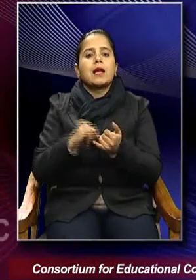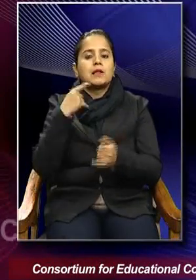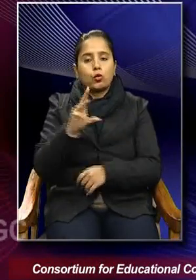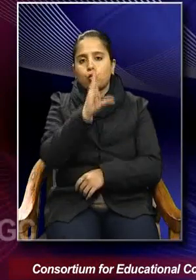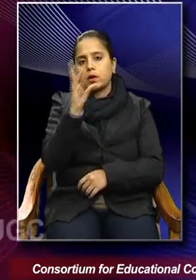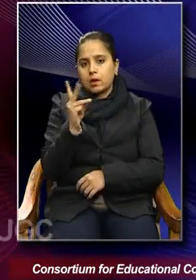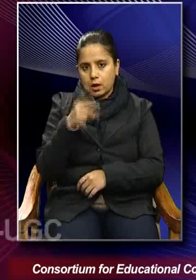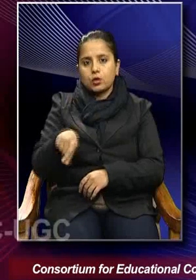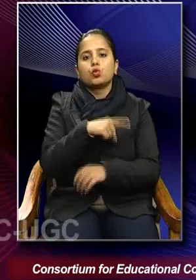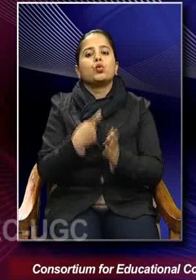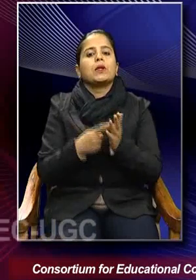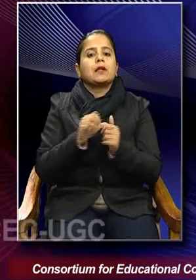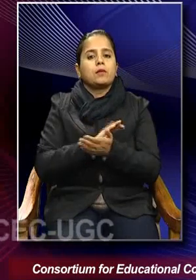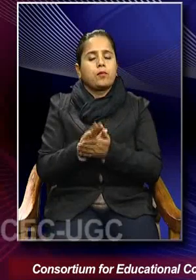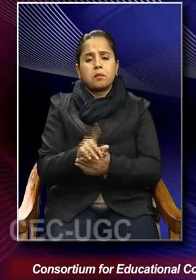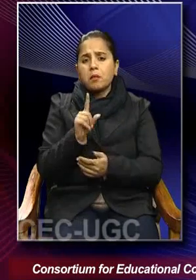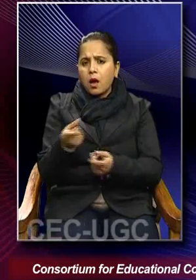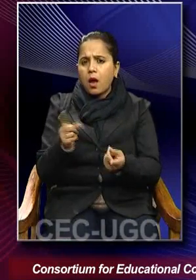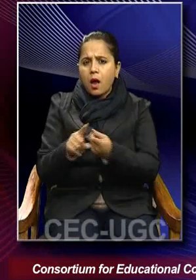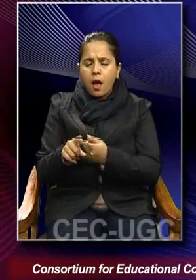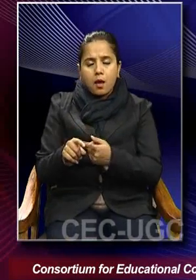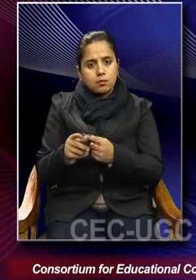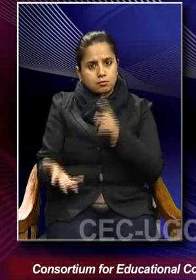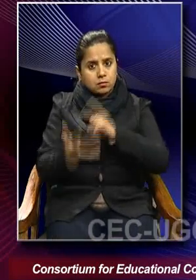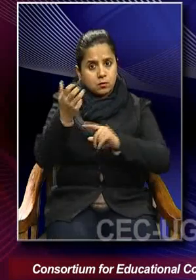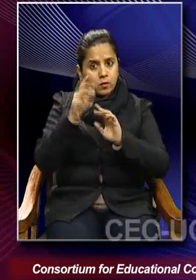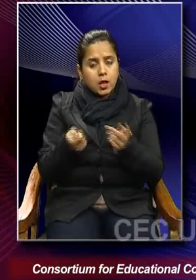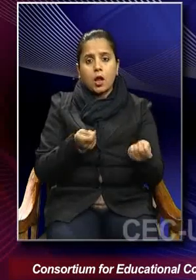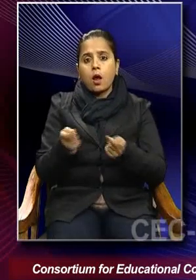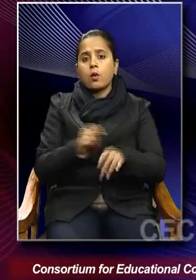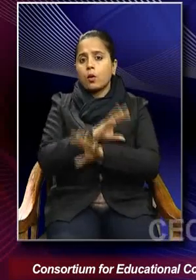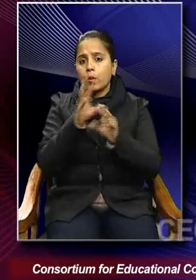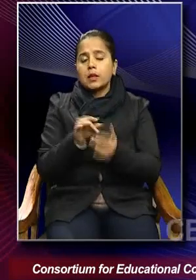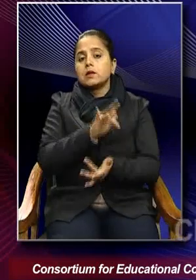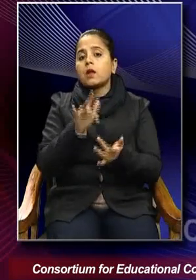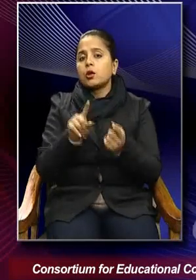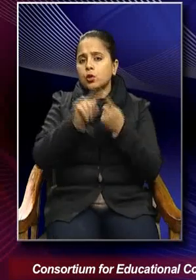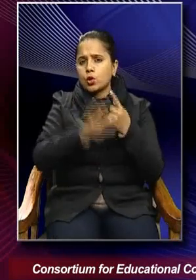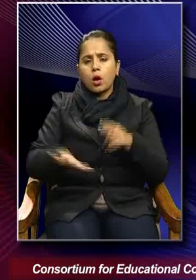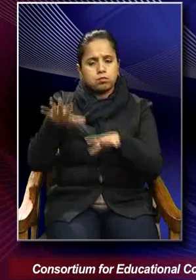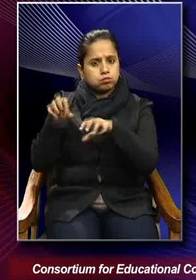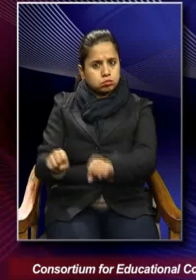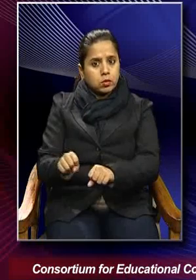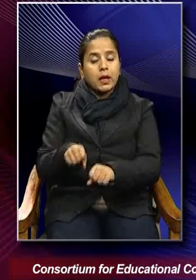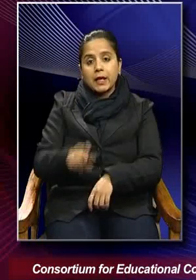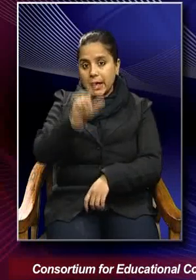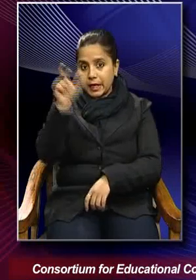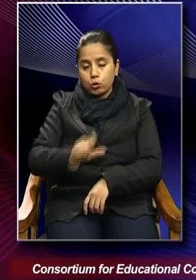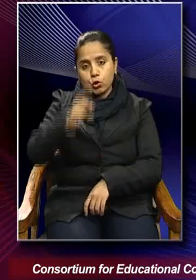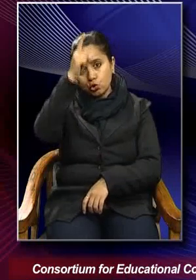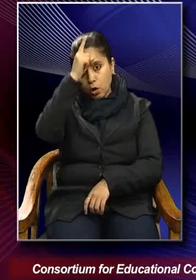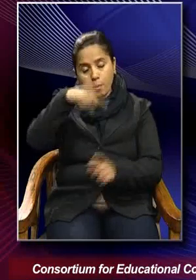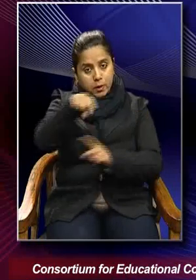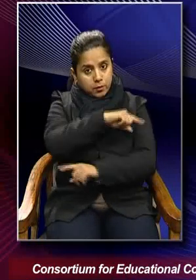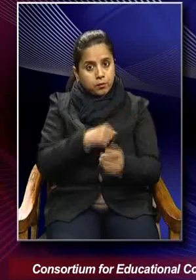Reich. Uh, despite being rivals for control over Central Europe, Italy, and Germany, forged